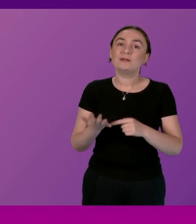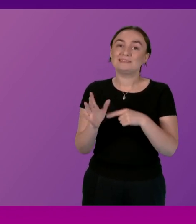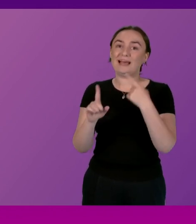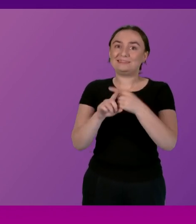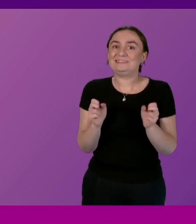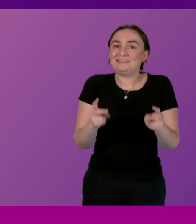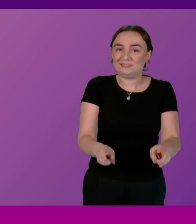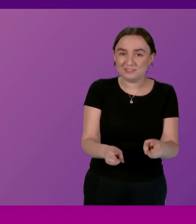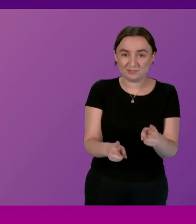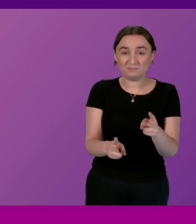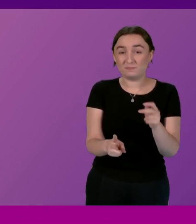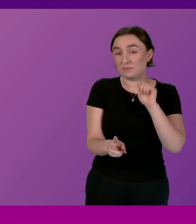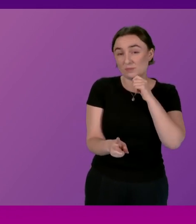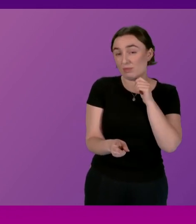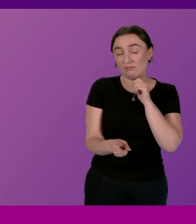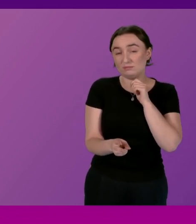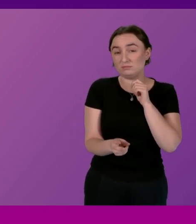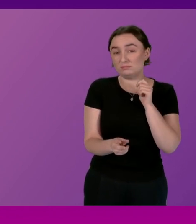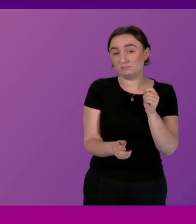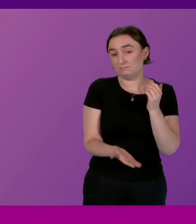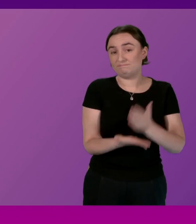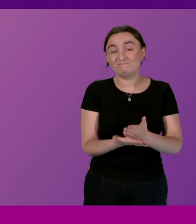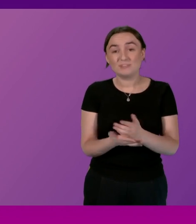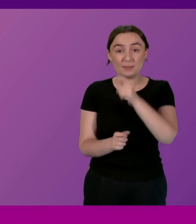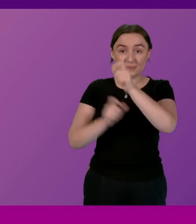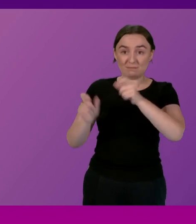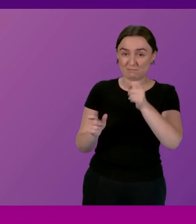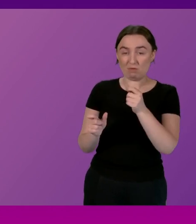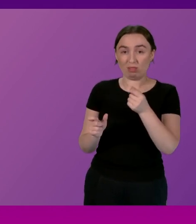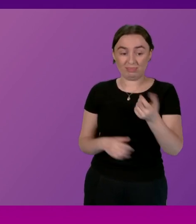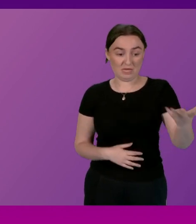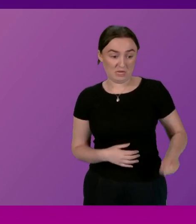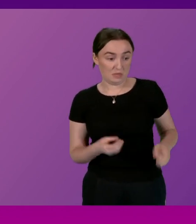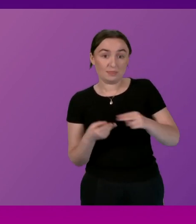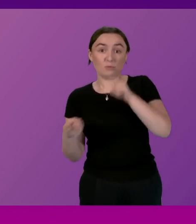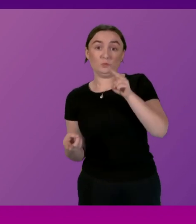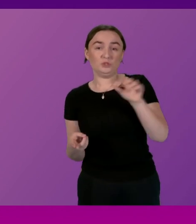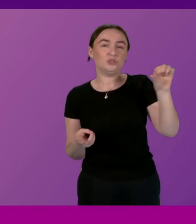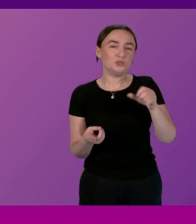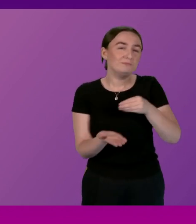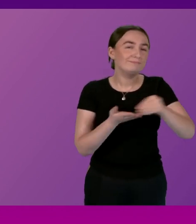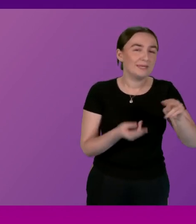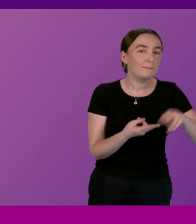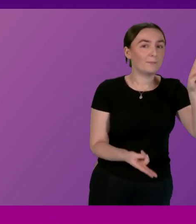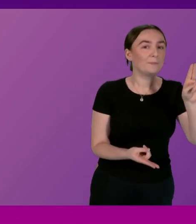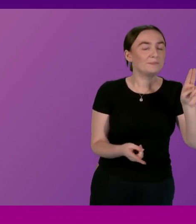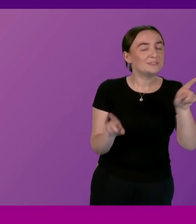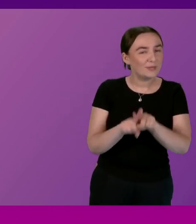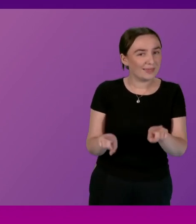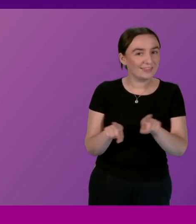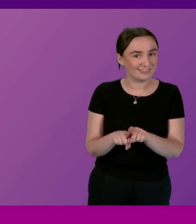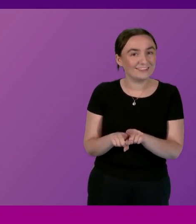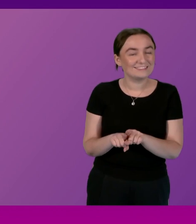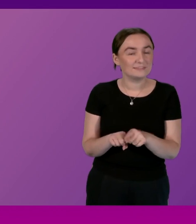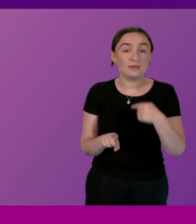essentially boils down to those who earn the most should pay the most that's not something that